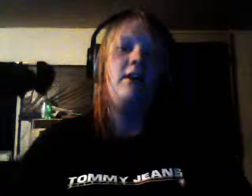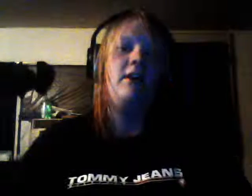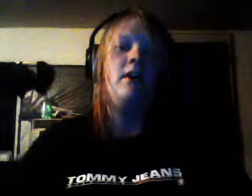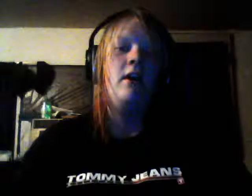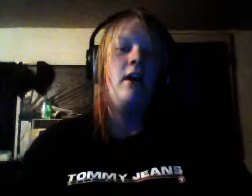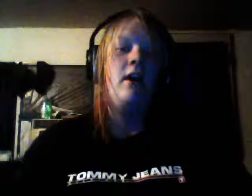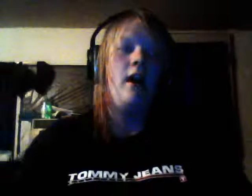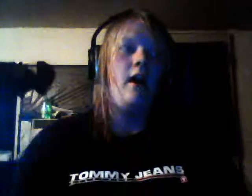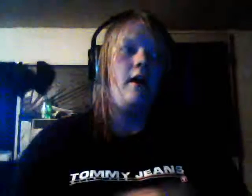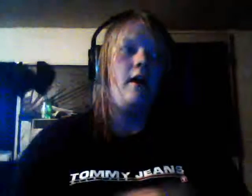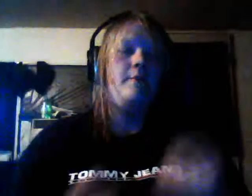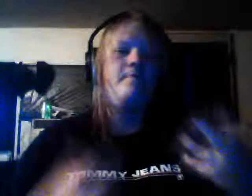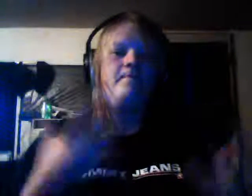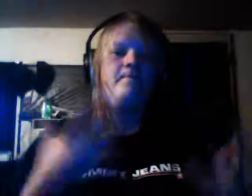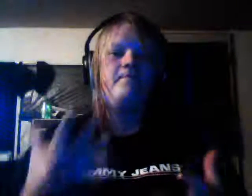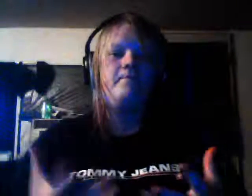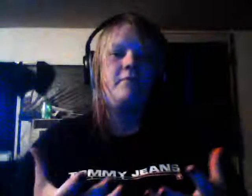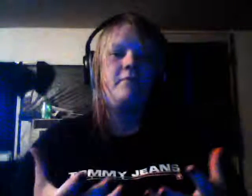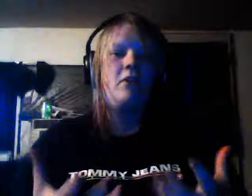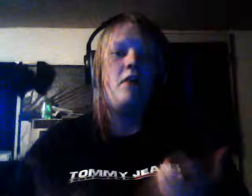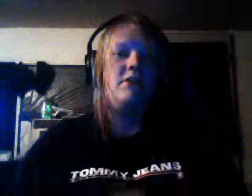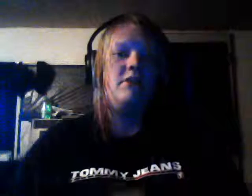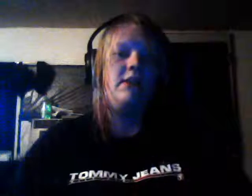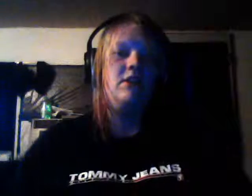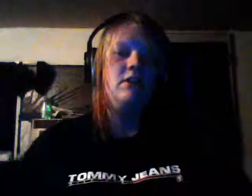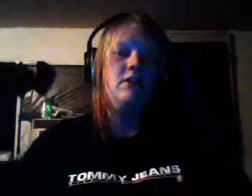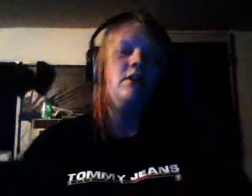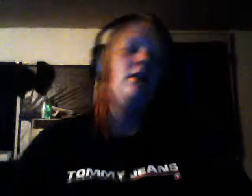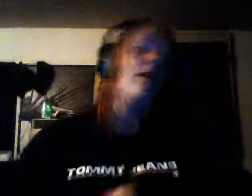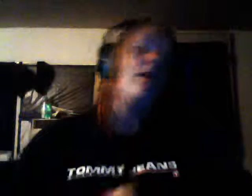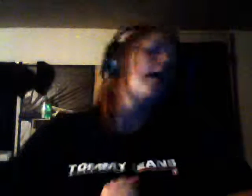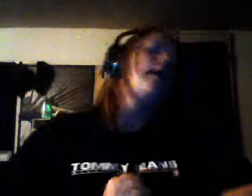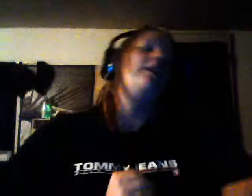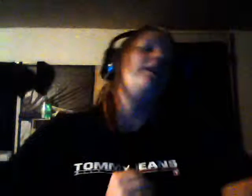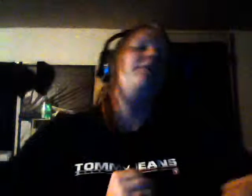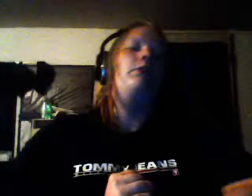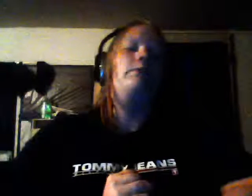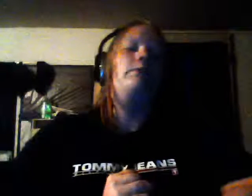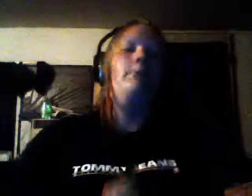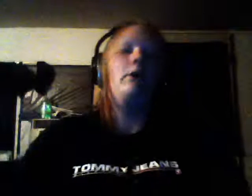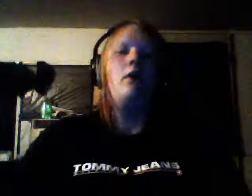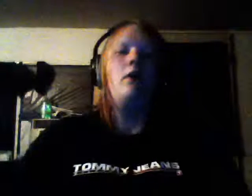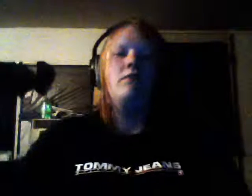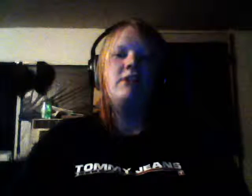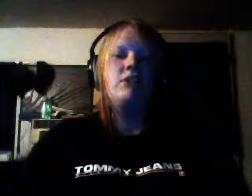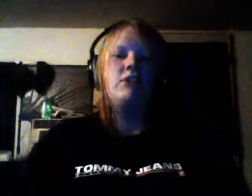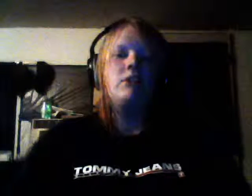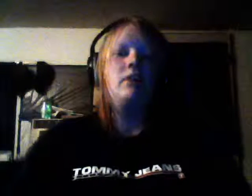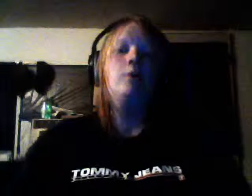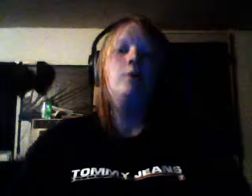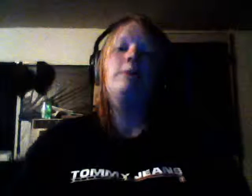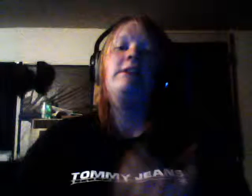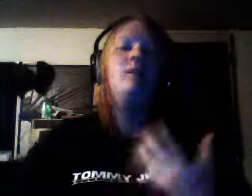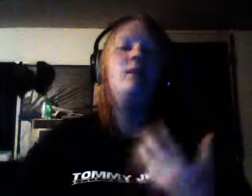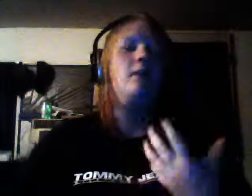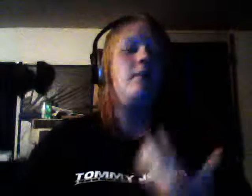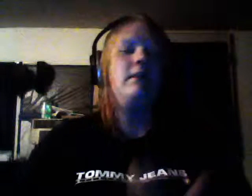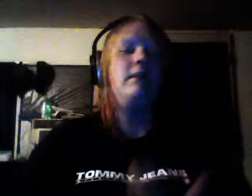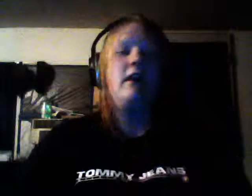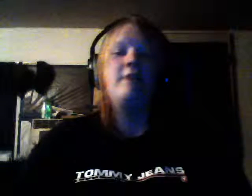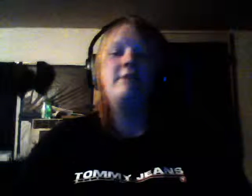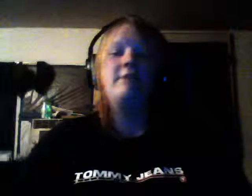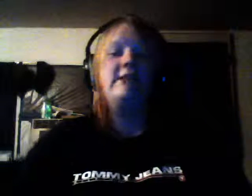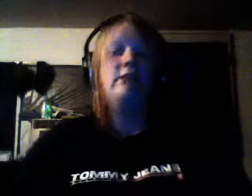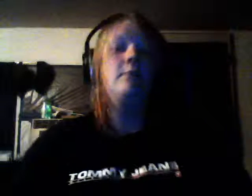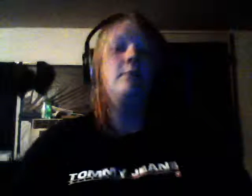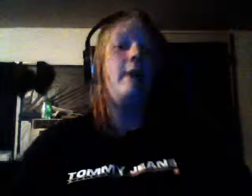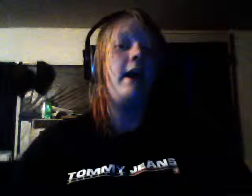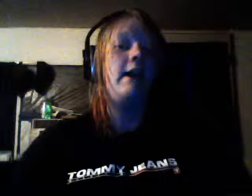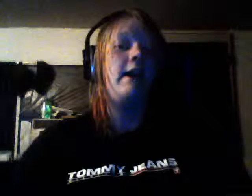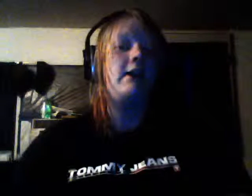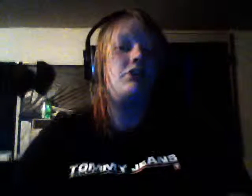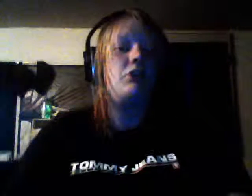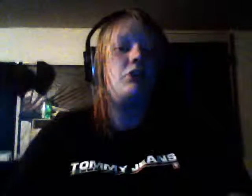um conversation as far as book conversation goes I mean I'm still buying extremely